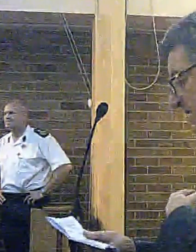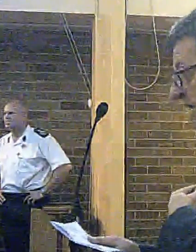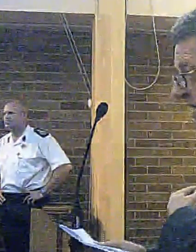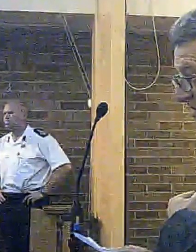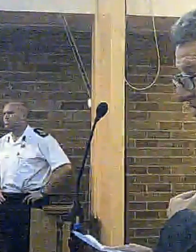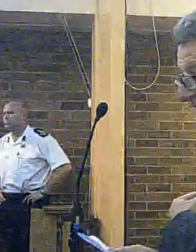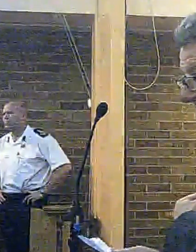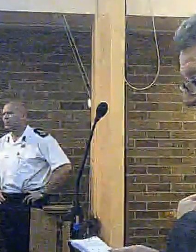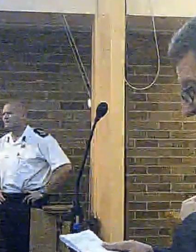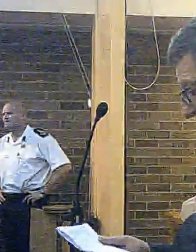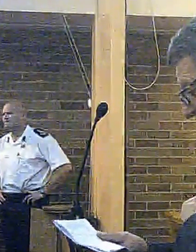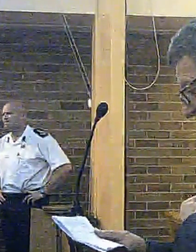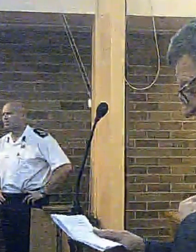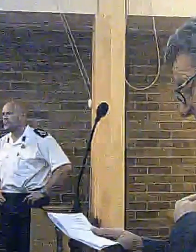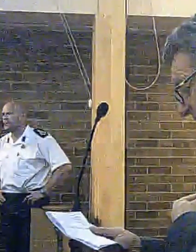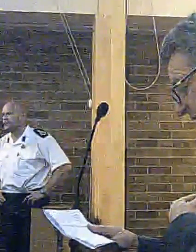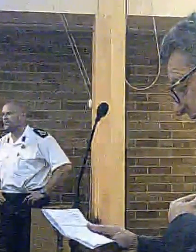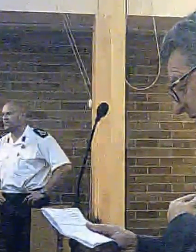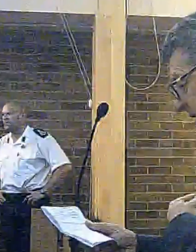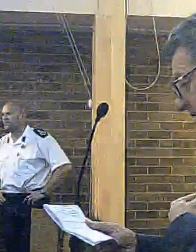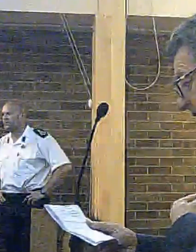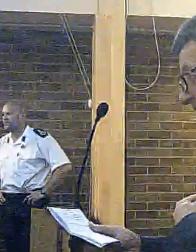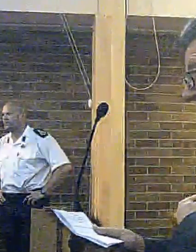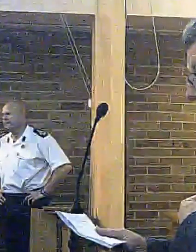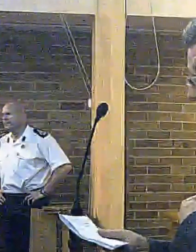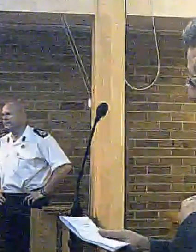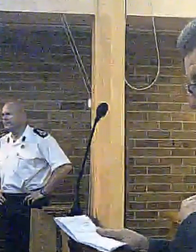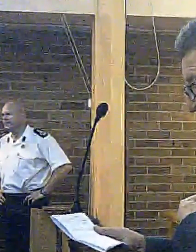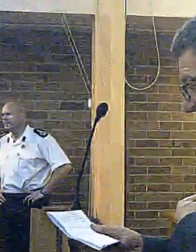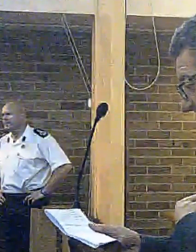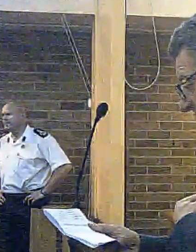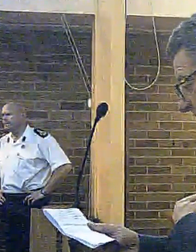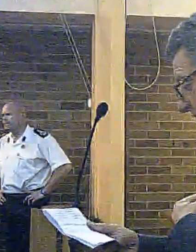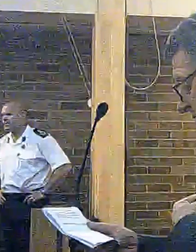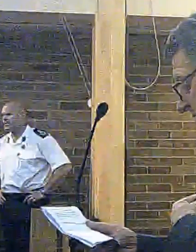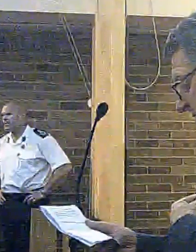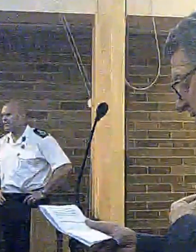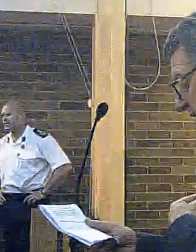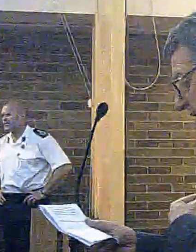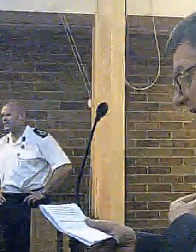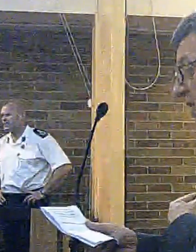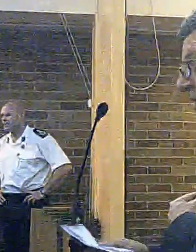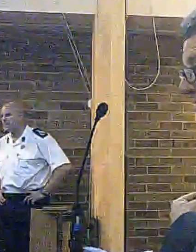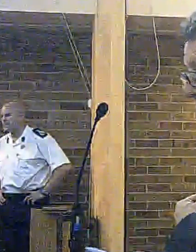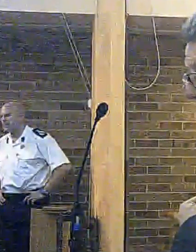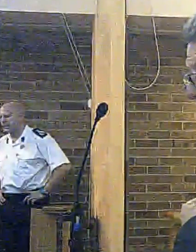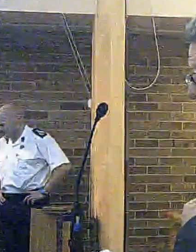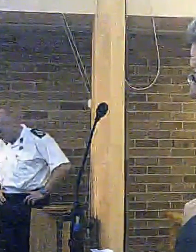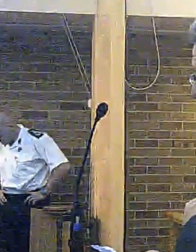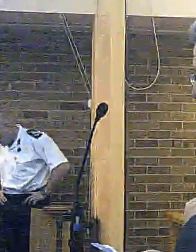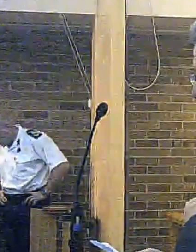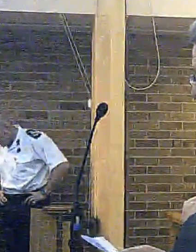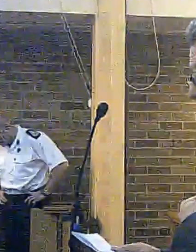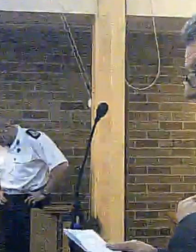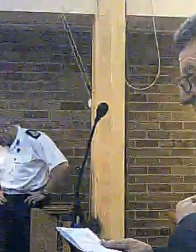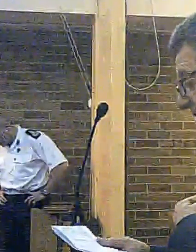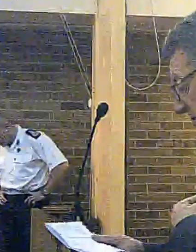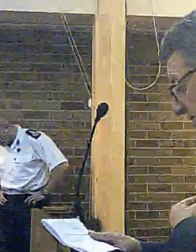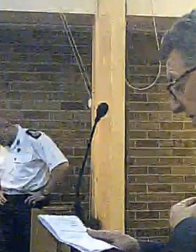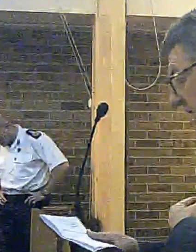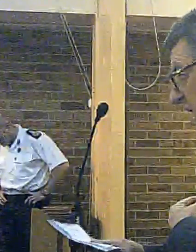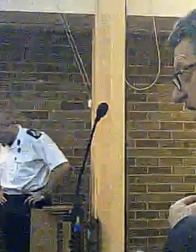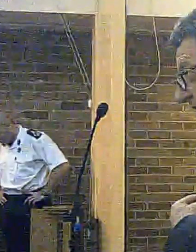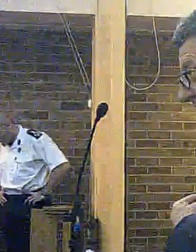we've held, and obviously the second in Greensby, the others in West Kerby and Upton, and we're also holding deliberative